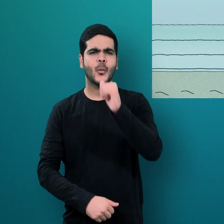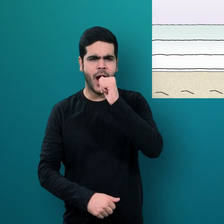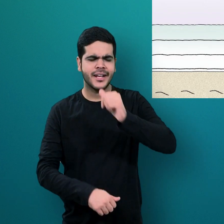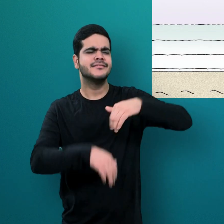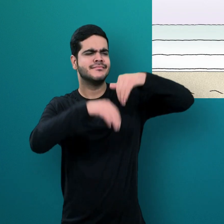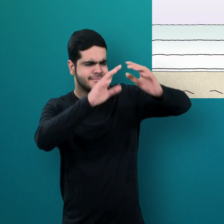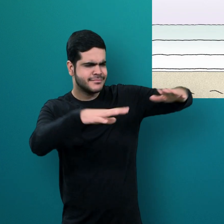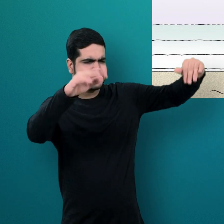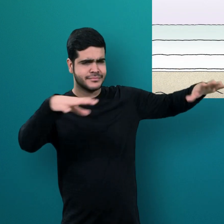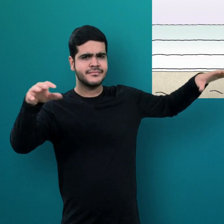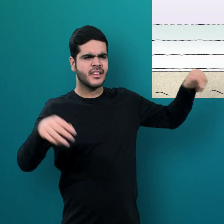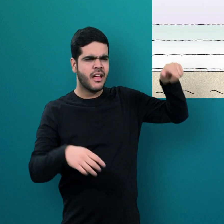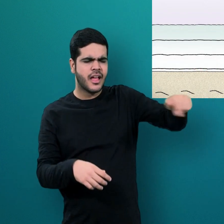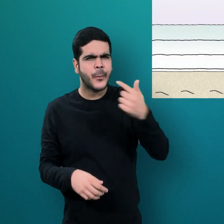Why is sea water salty?